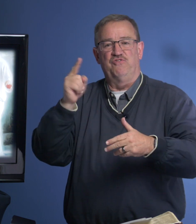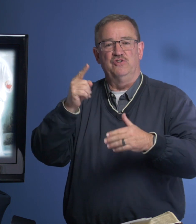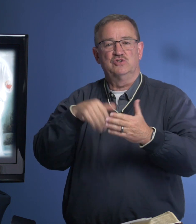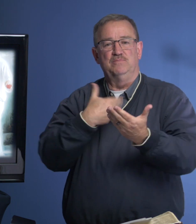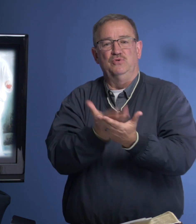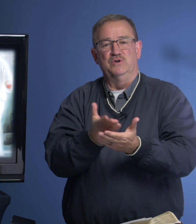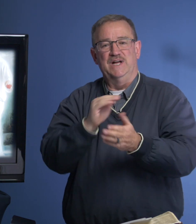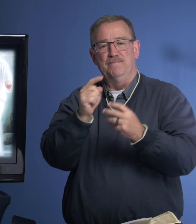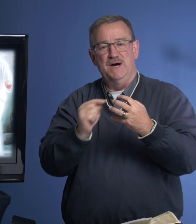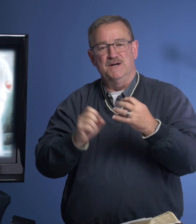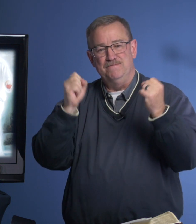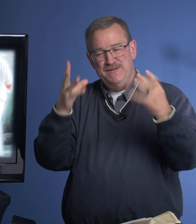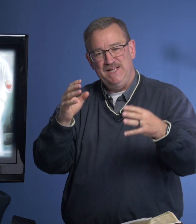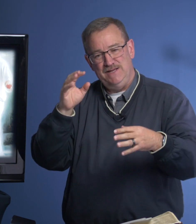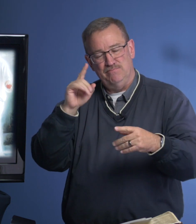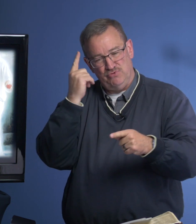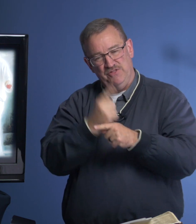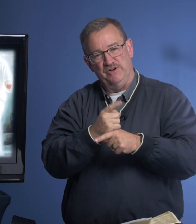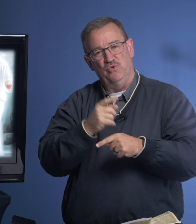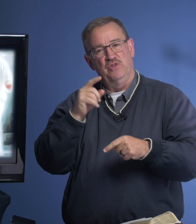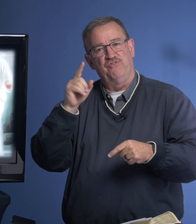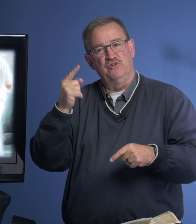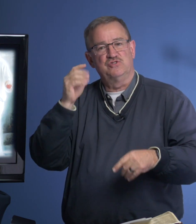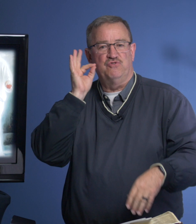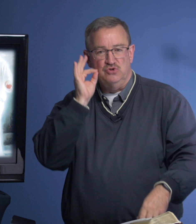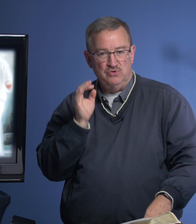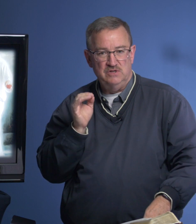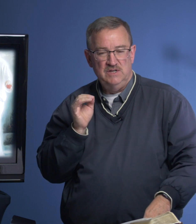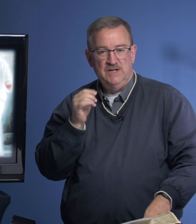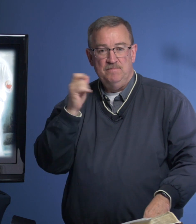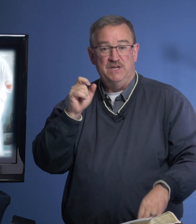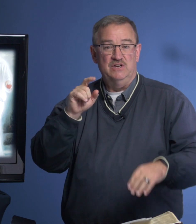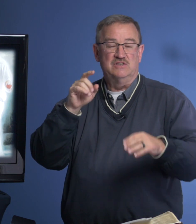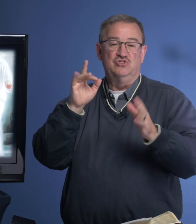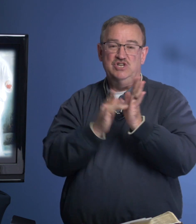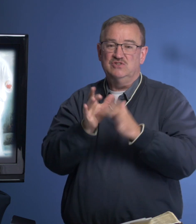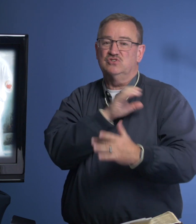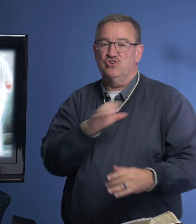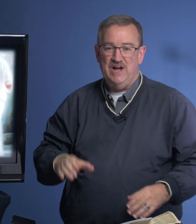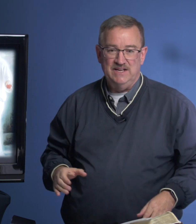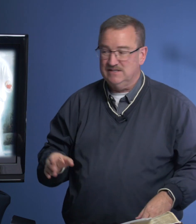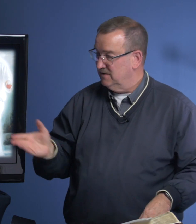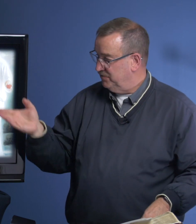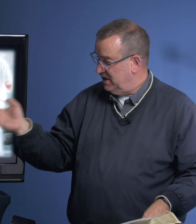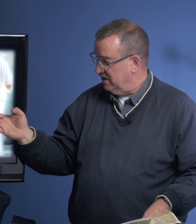firstborn among many brethren or the first fruit because Jesus Christ here